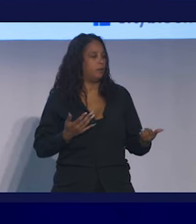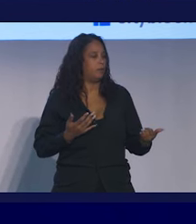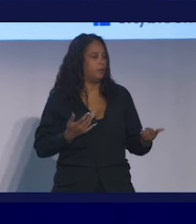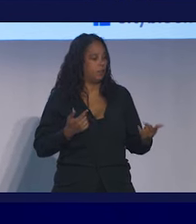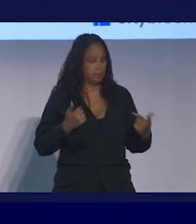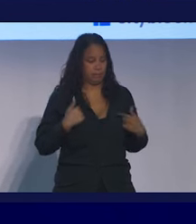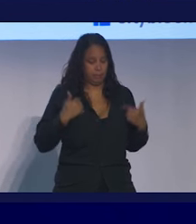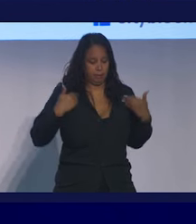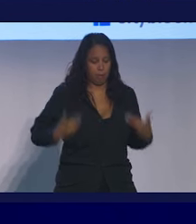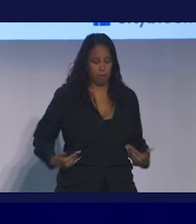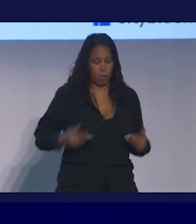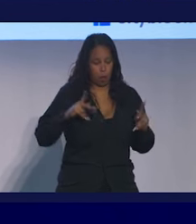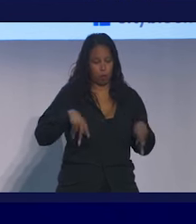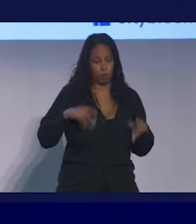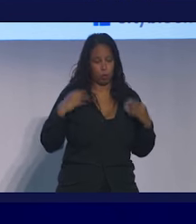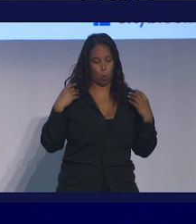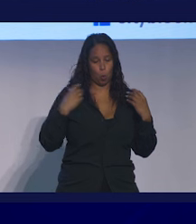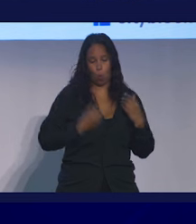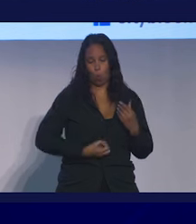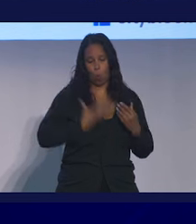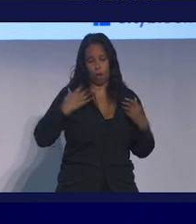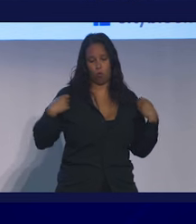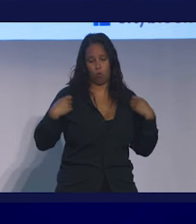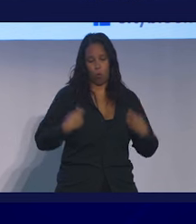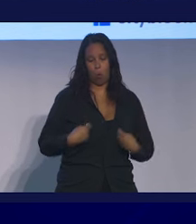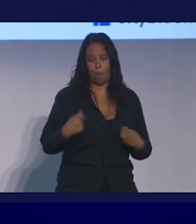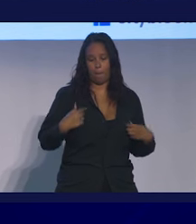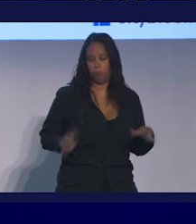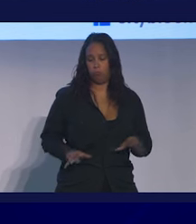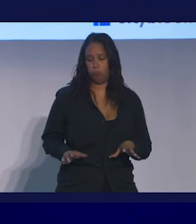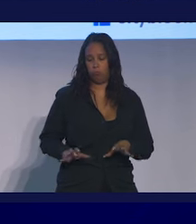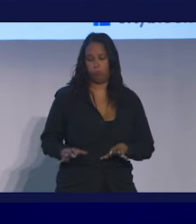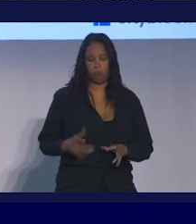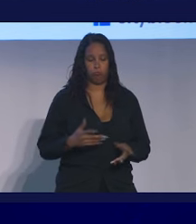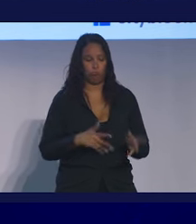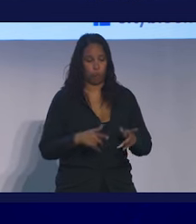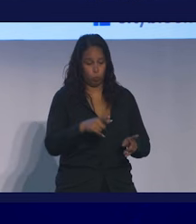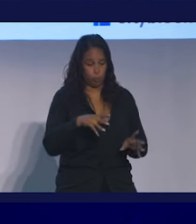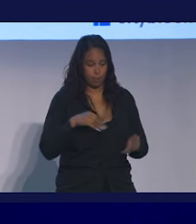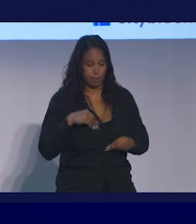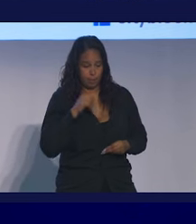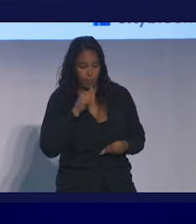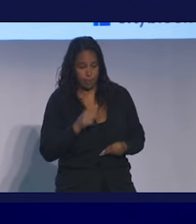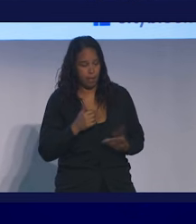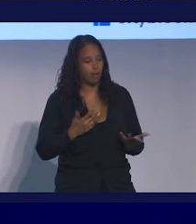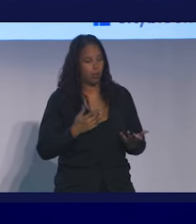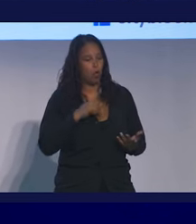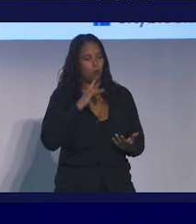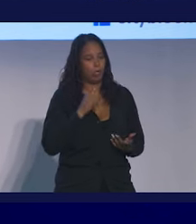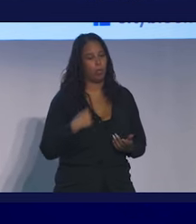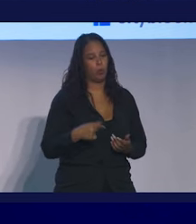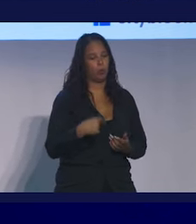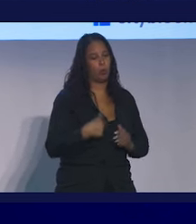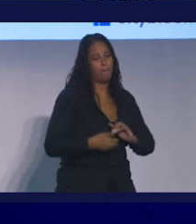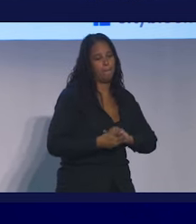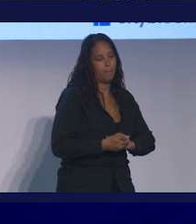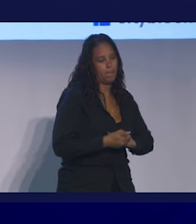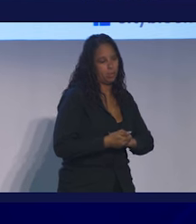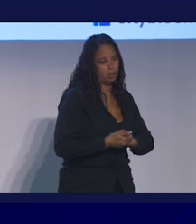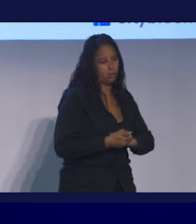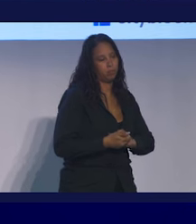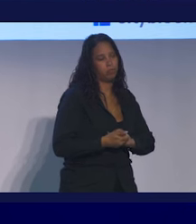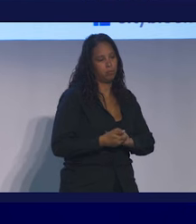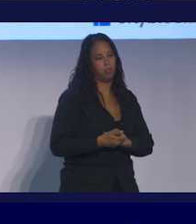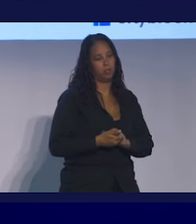coat across the table doing things to a person and they either accept or deny it. It is, we're actually in partnership. We're in collaboration